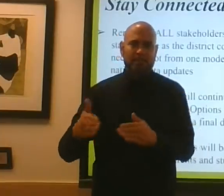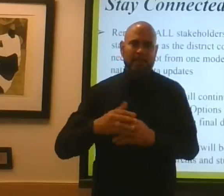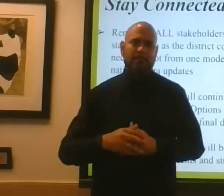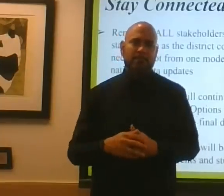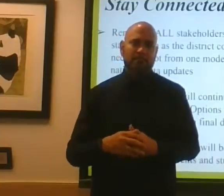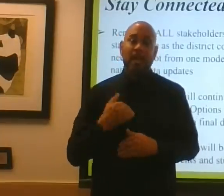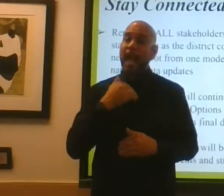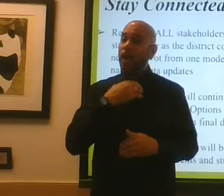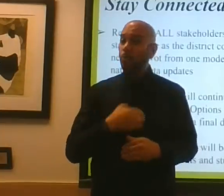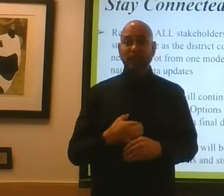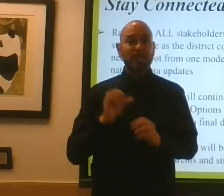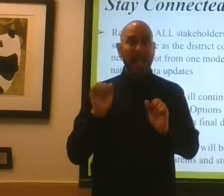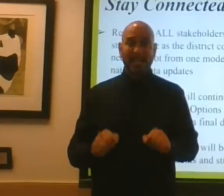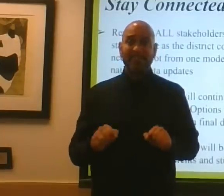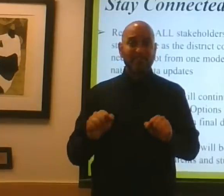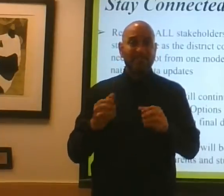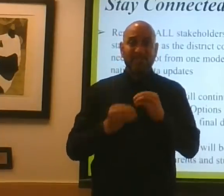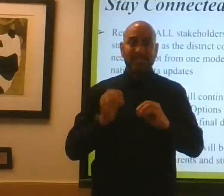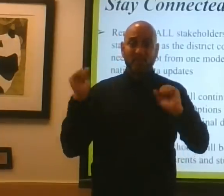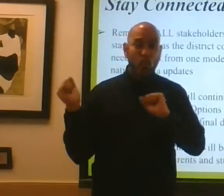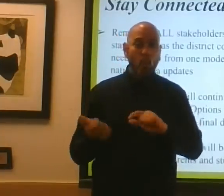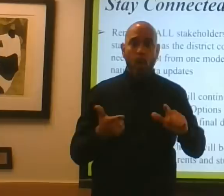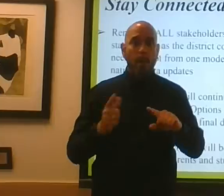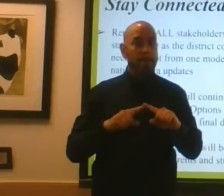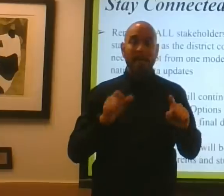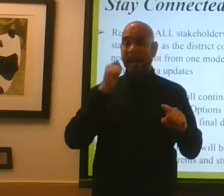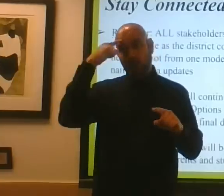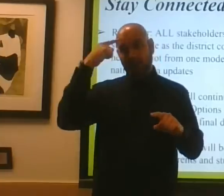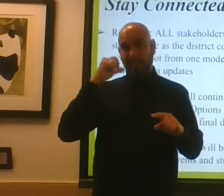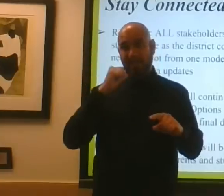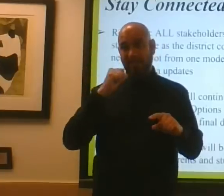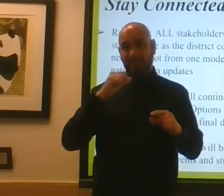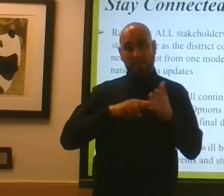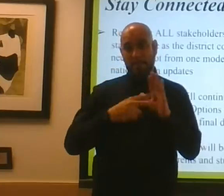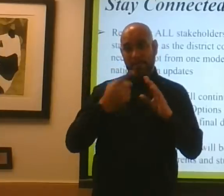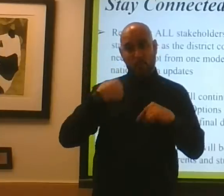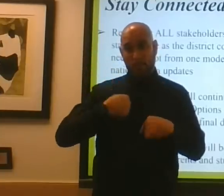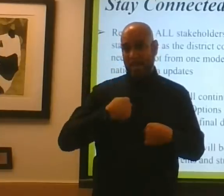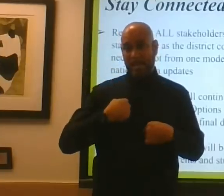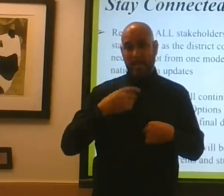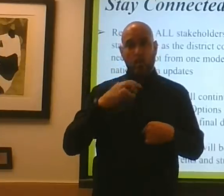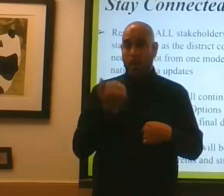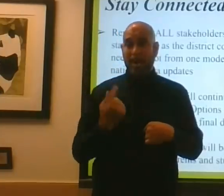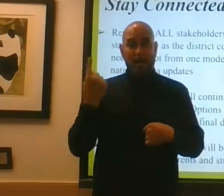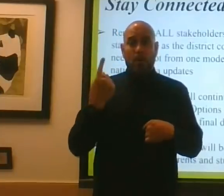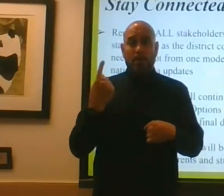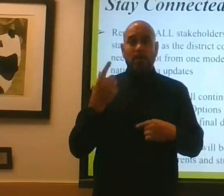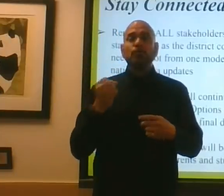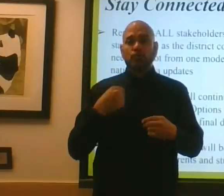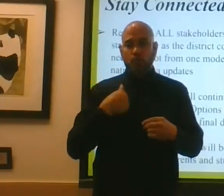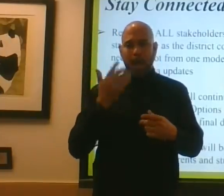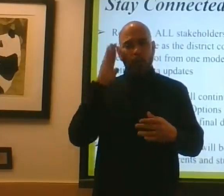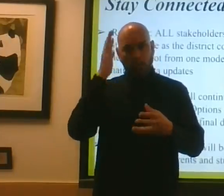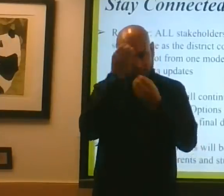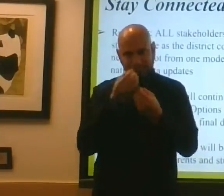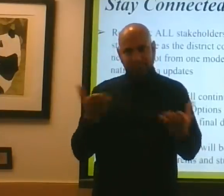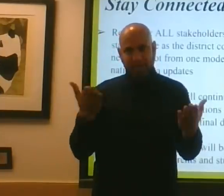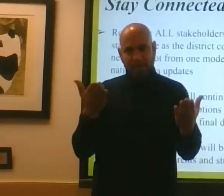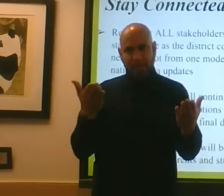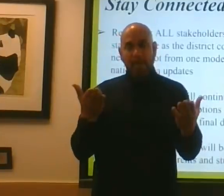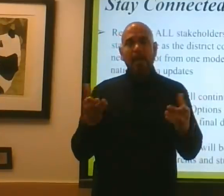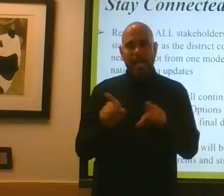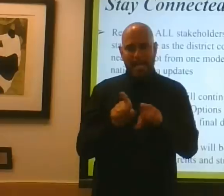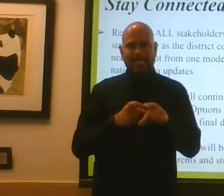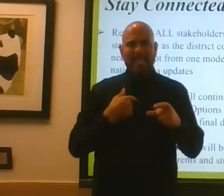I wish I could fix all of that, but I don't think it was meant for me or any of us to fix all of it. So this is what I'll say to all of us as I